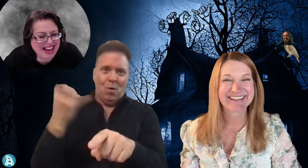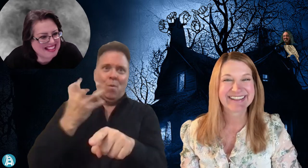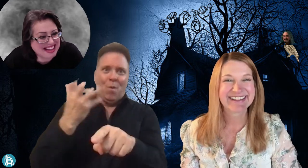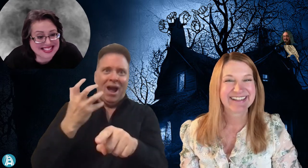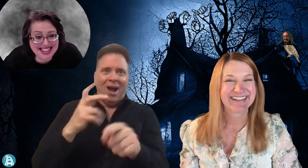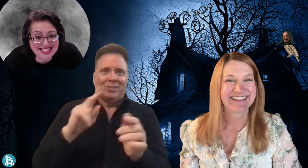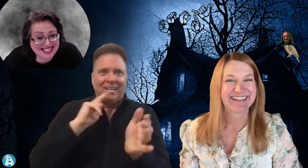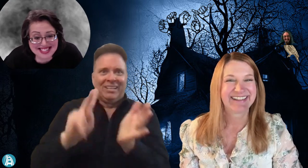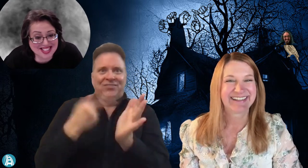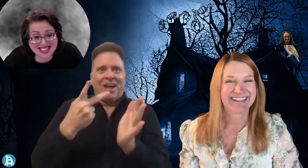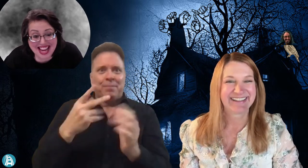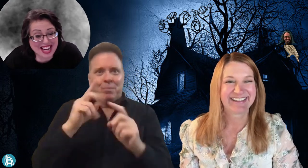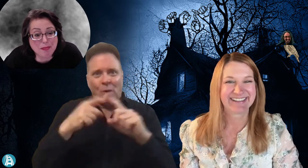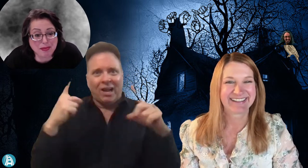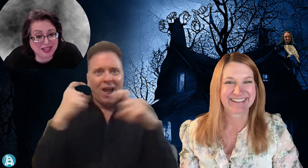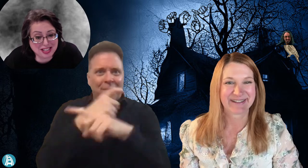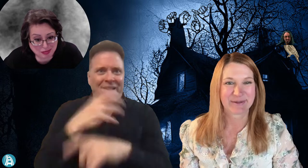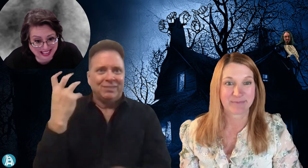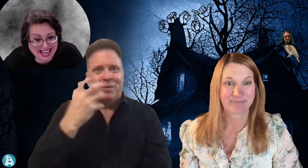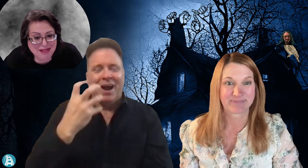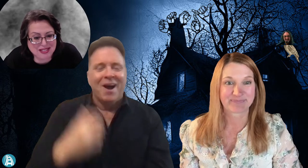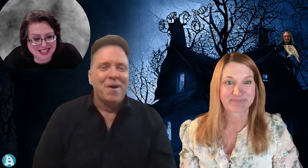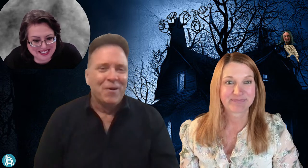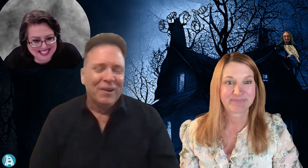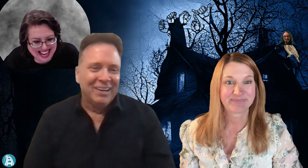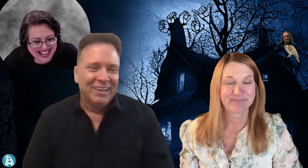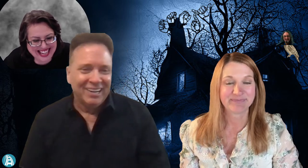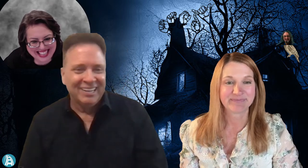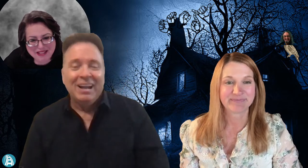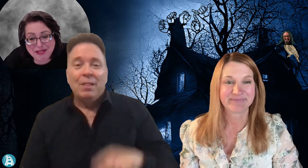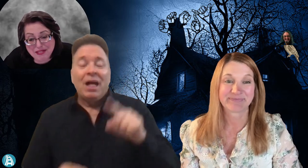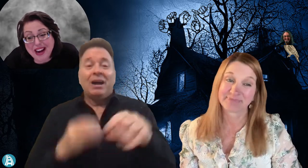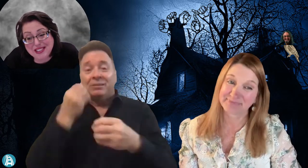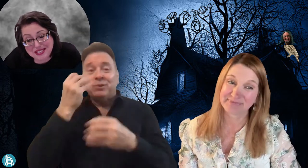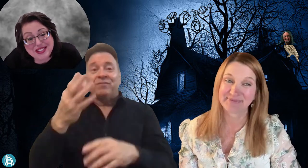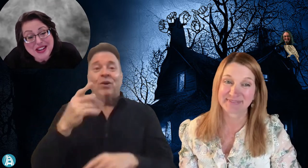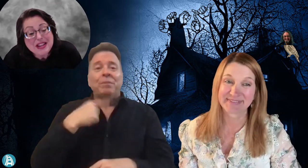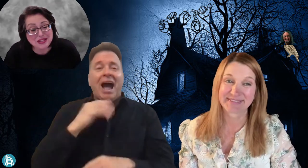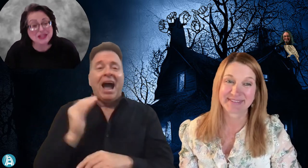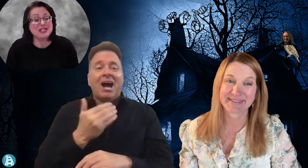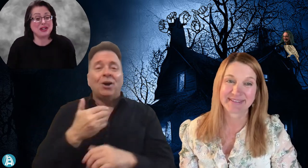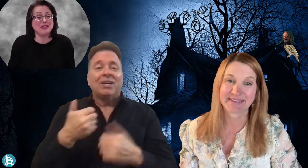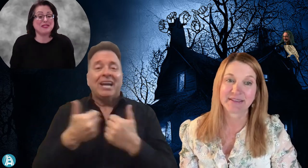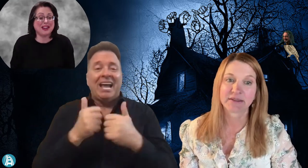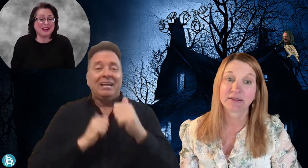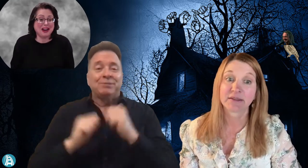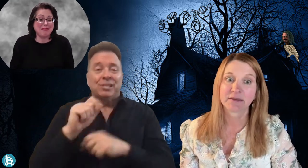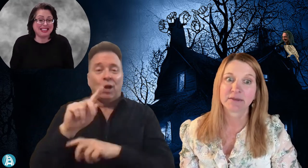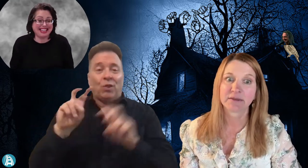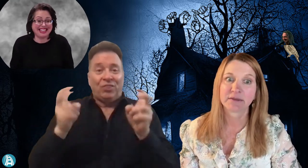We had that set just set up, and we just played games on it all day. But wow, your show is very complicated.